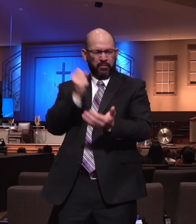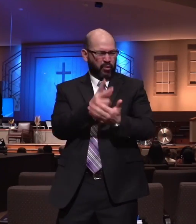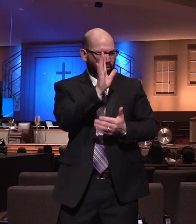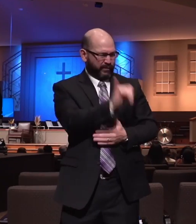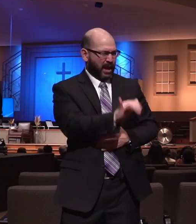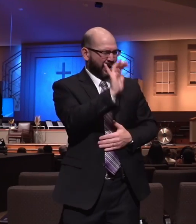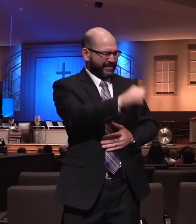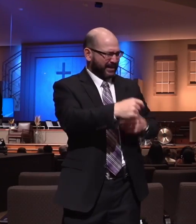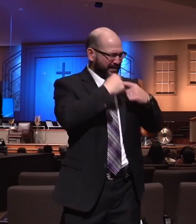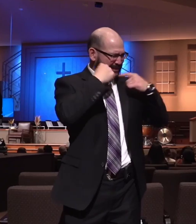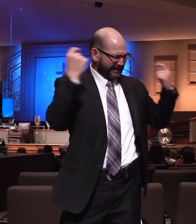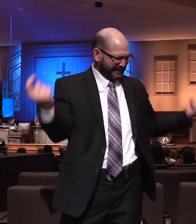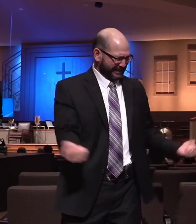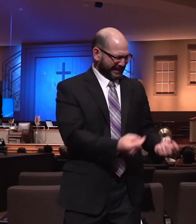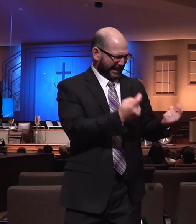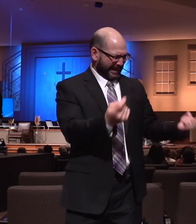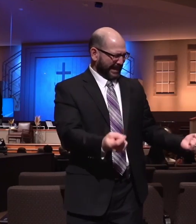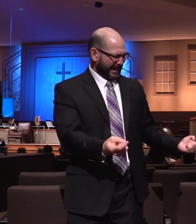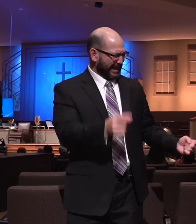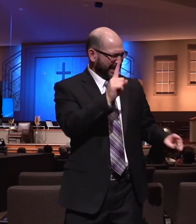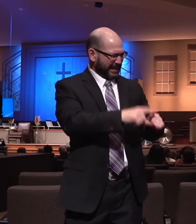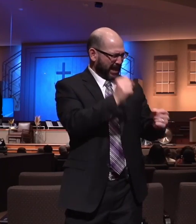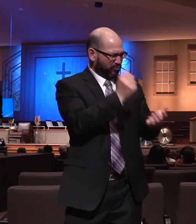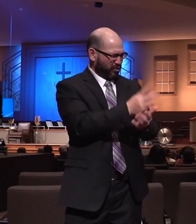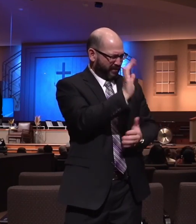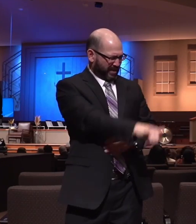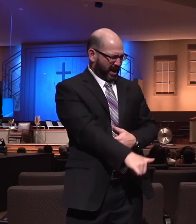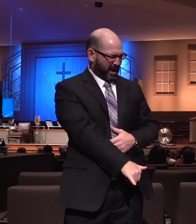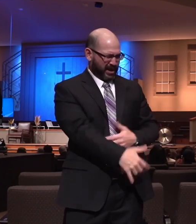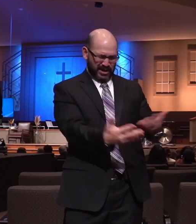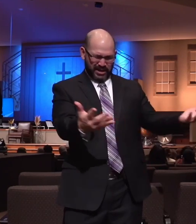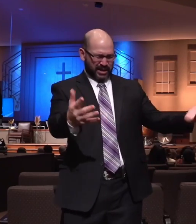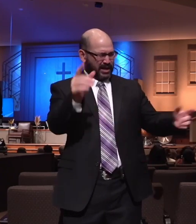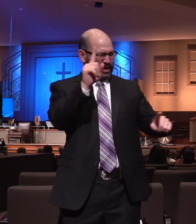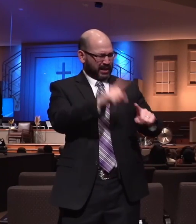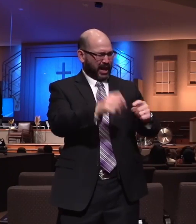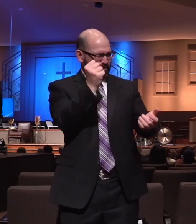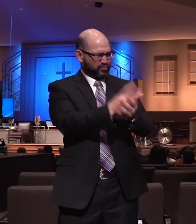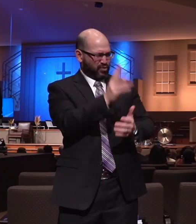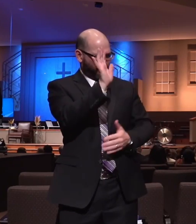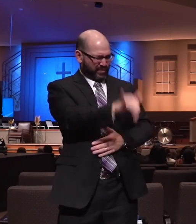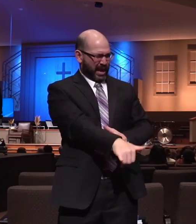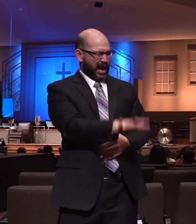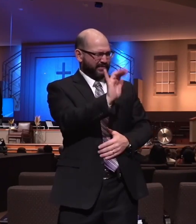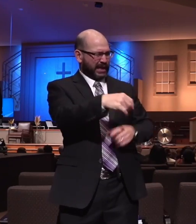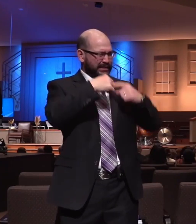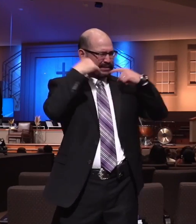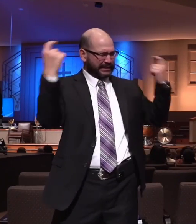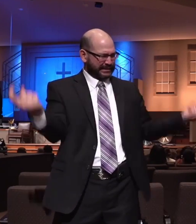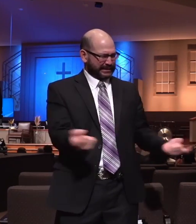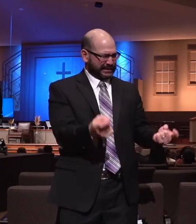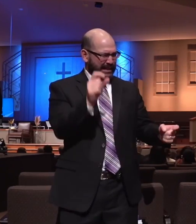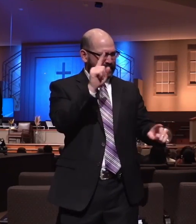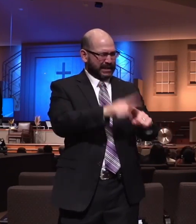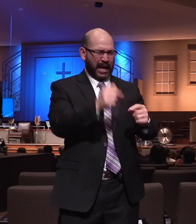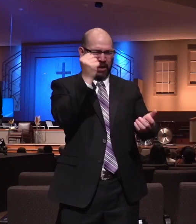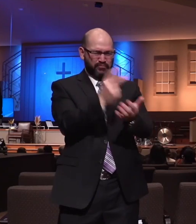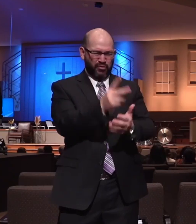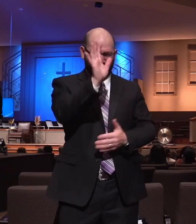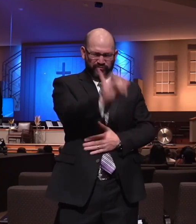God's will. We can't put our stamp on immorality. We cannot put our stamp on cursing. We cannot put our stamp on Disney when they're